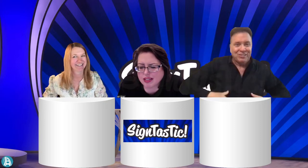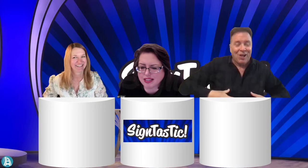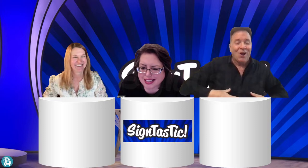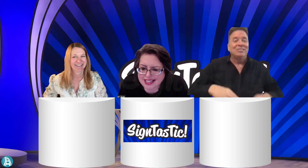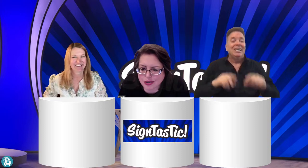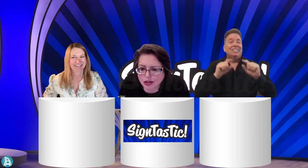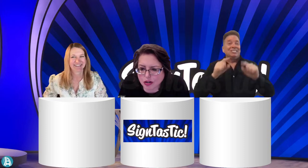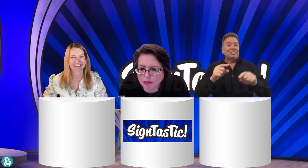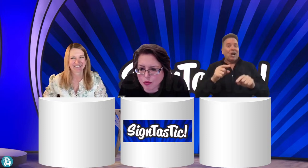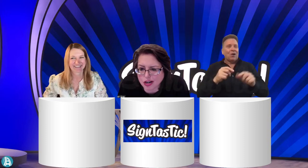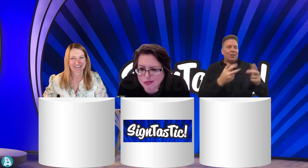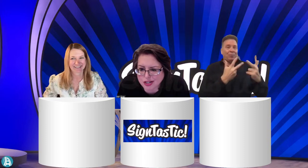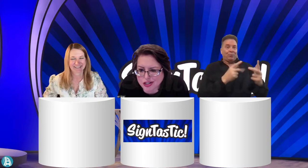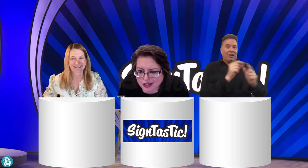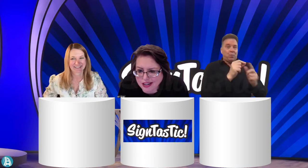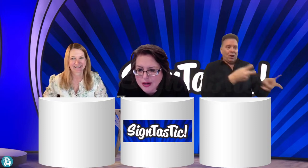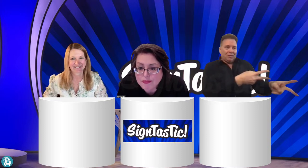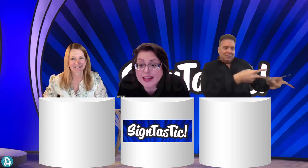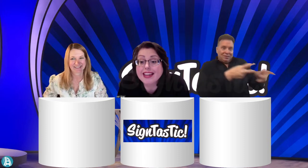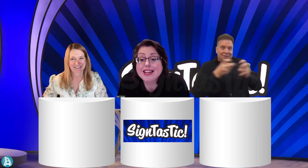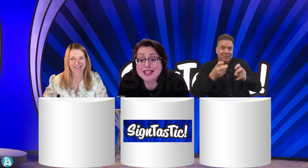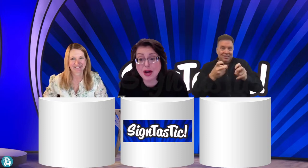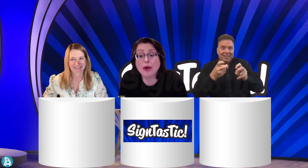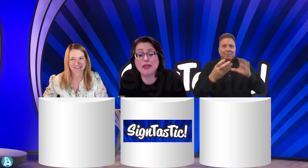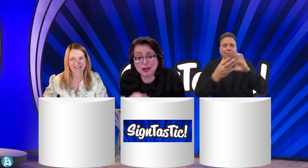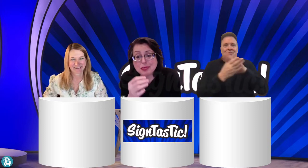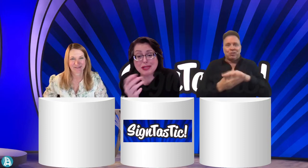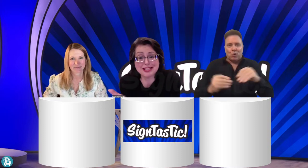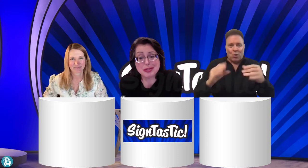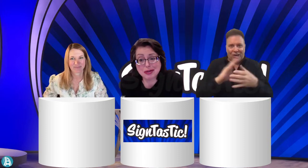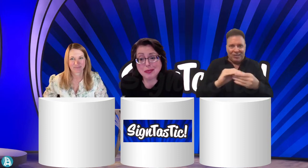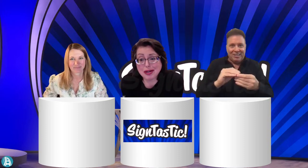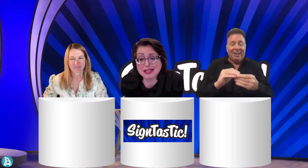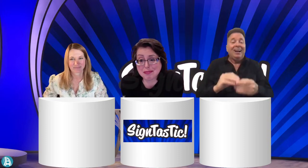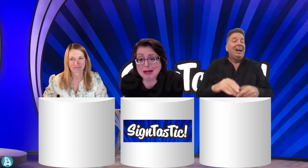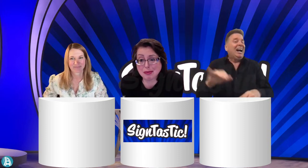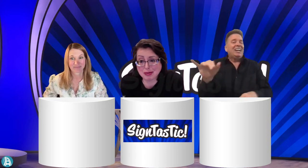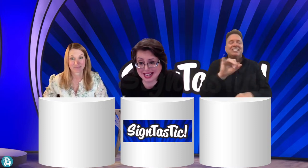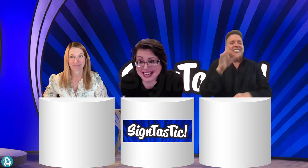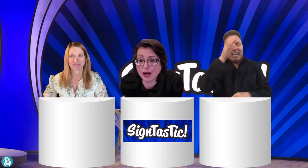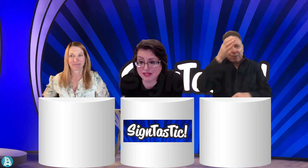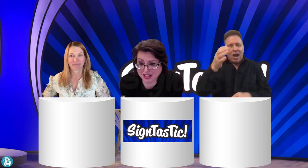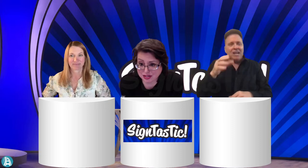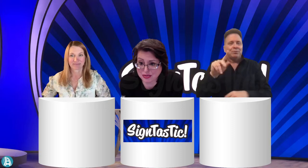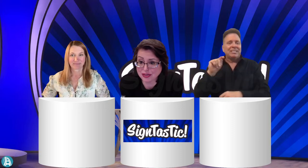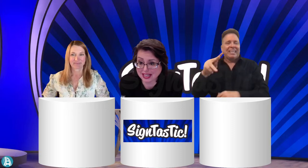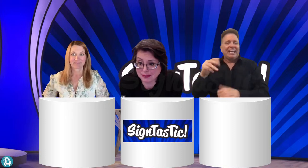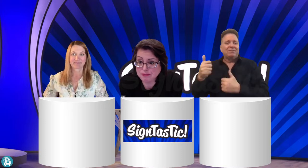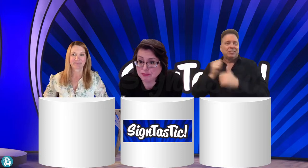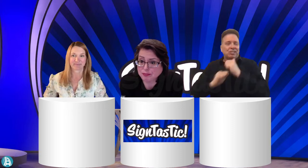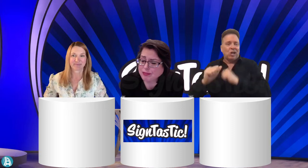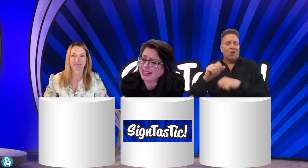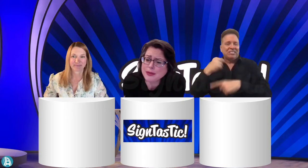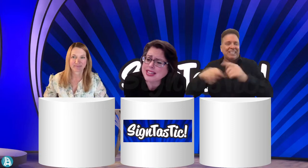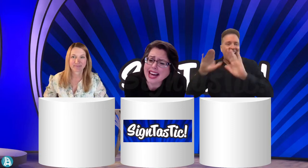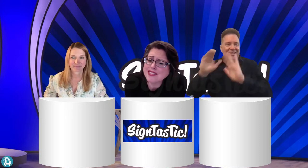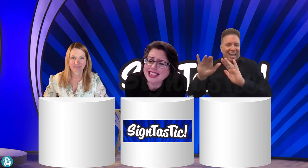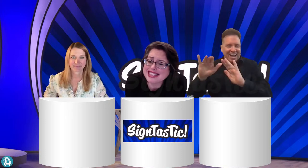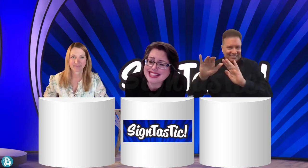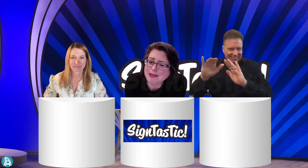Oh, I guess I'll go home and wash my shirt. So those were these three words that people would take out of that story. And it was kind of like the same